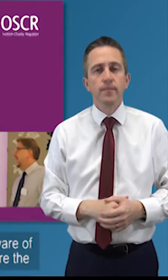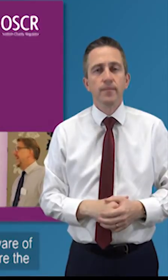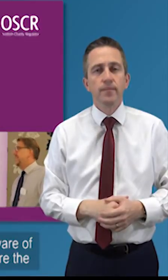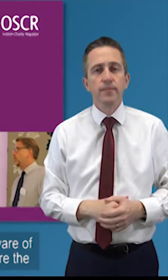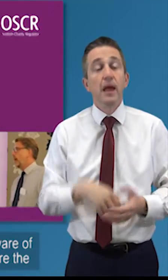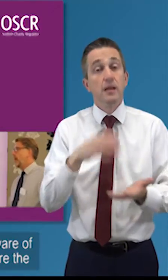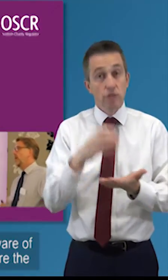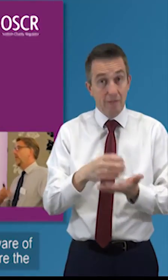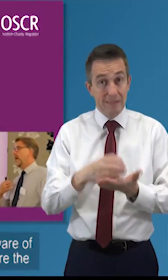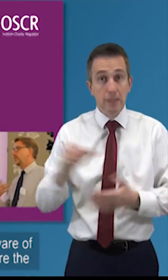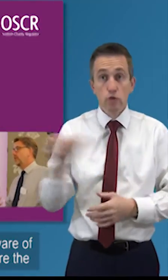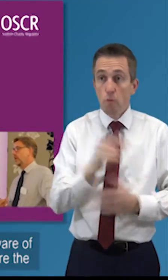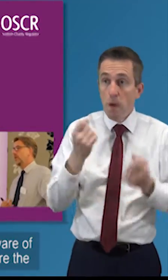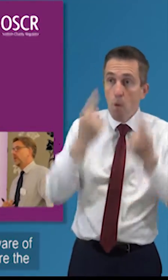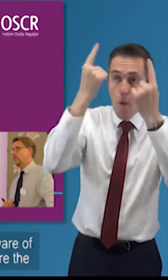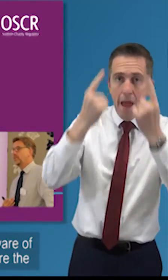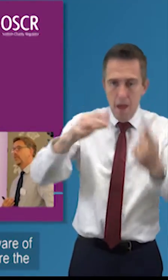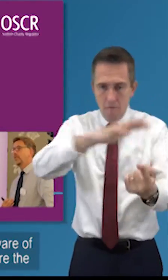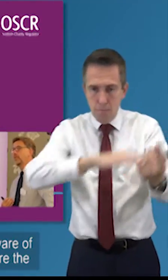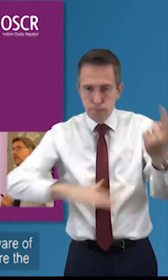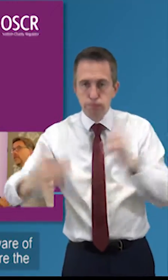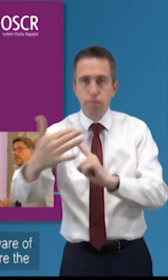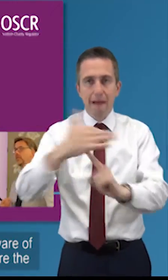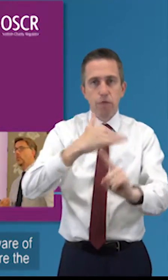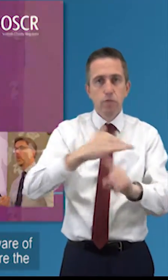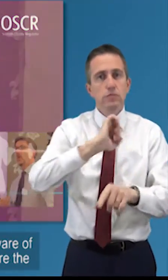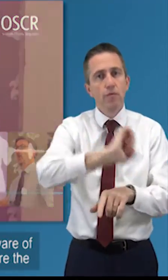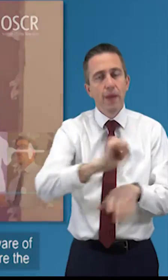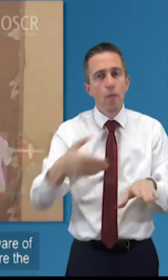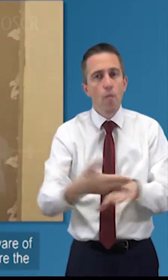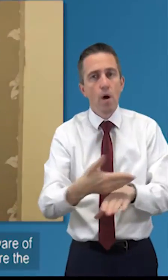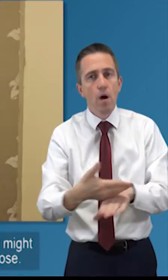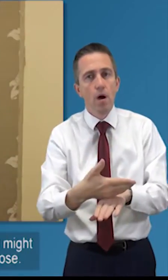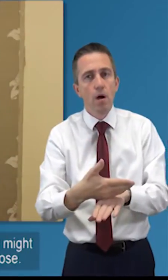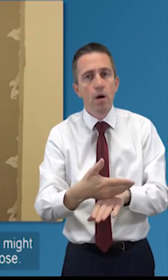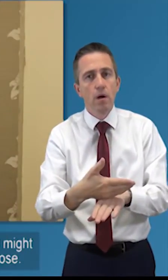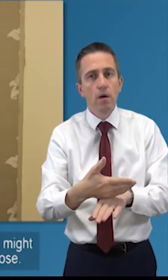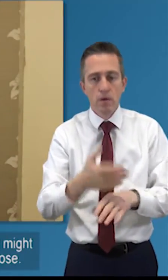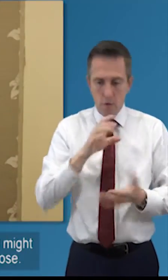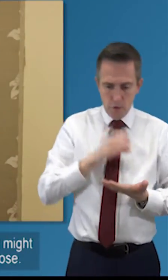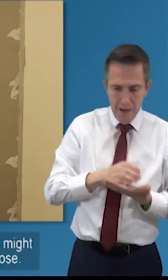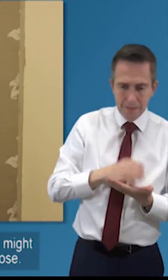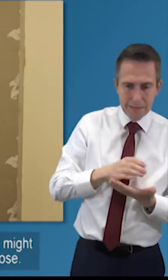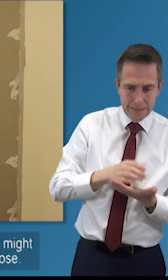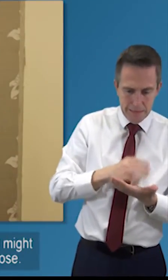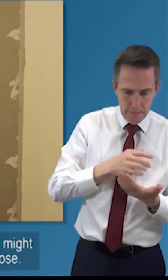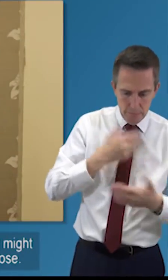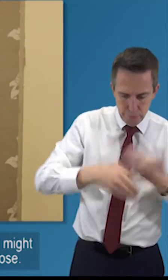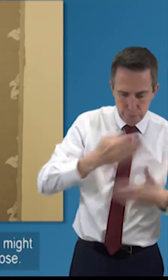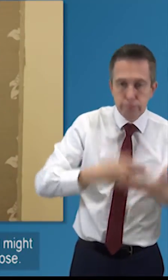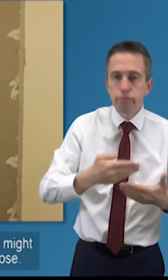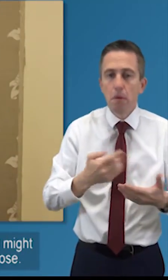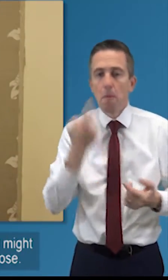and it's aware of the external factors that influence its work what are the things happening outside that might